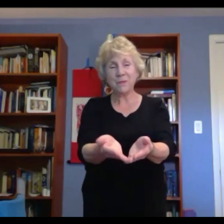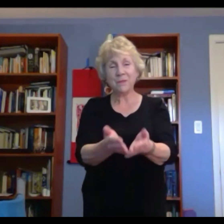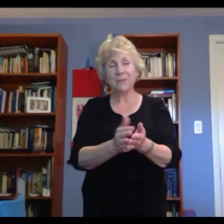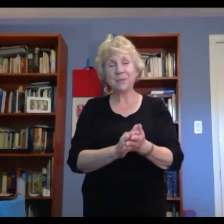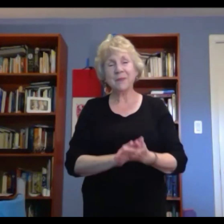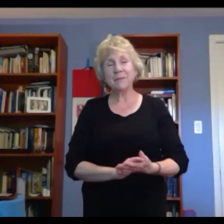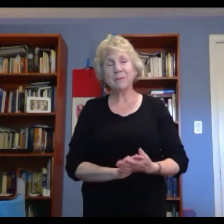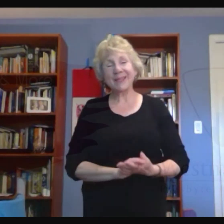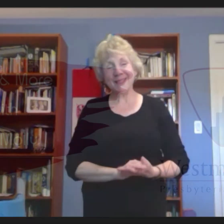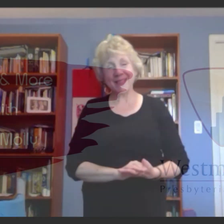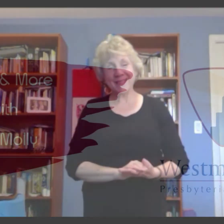Blessings.